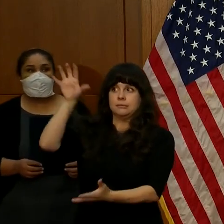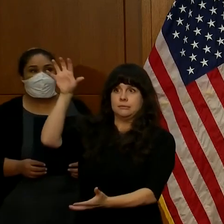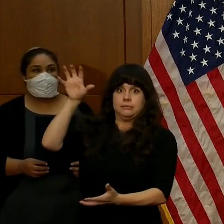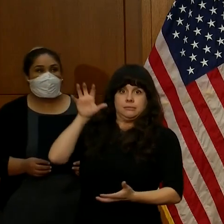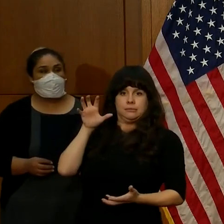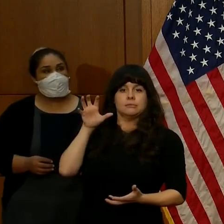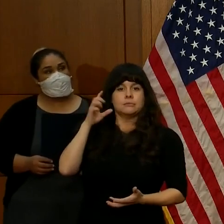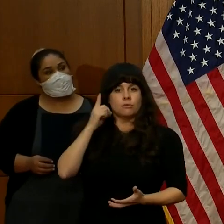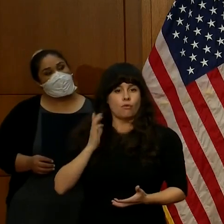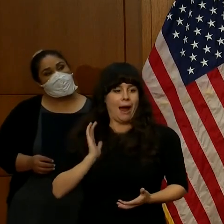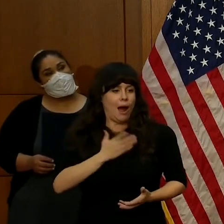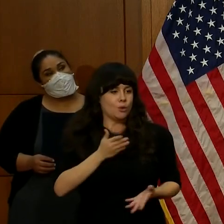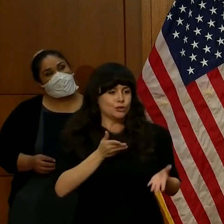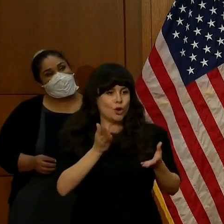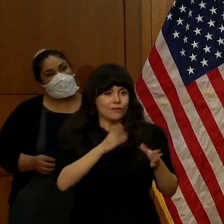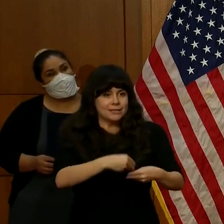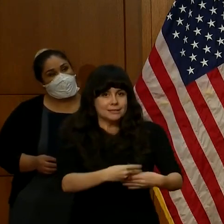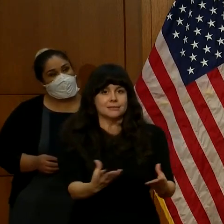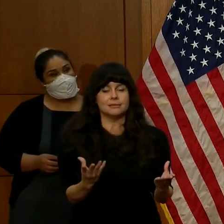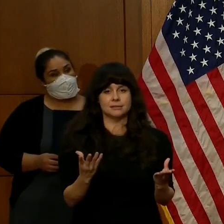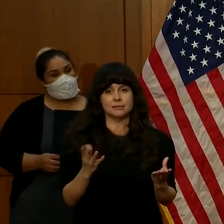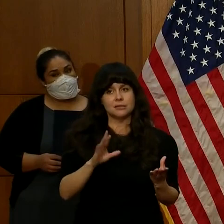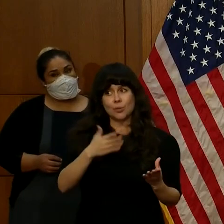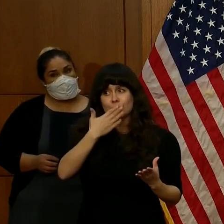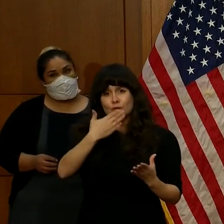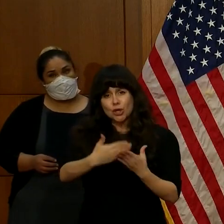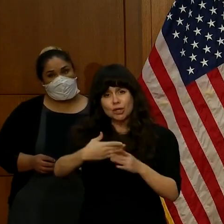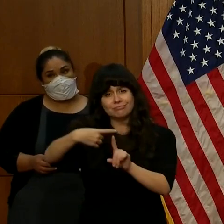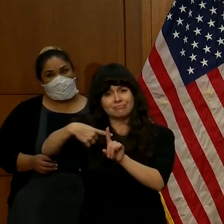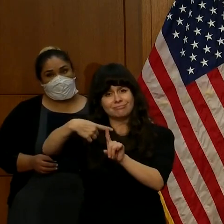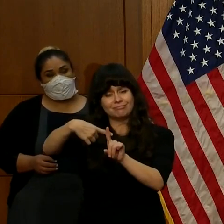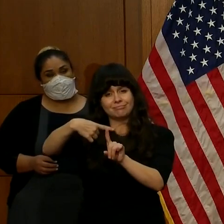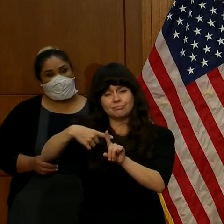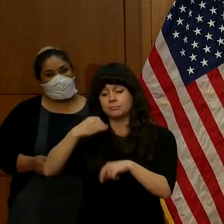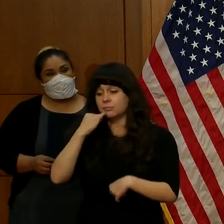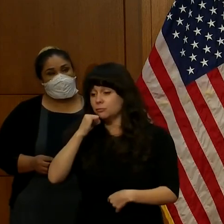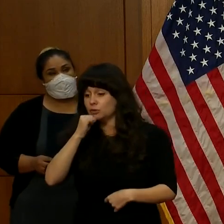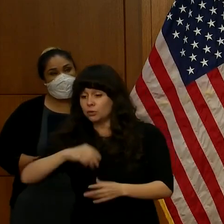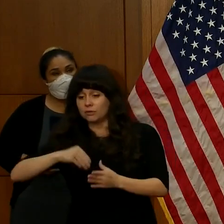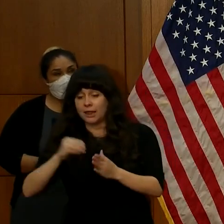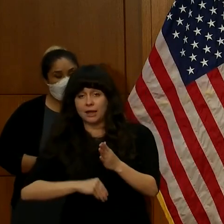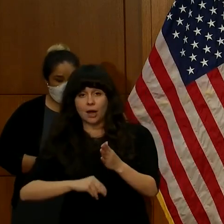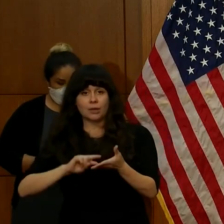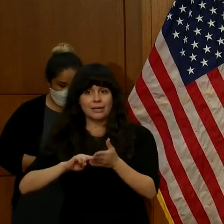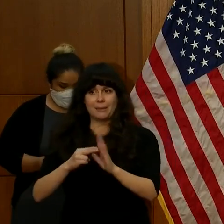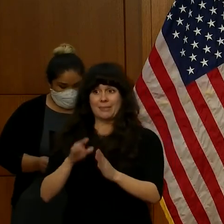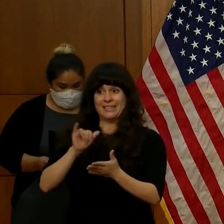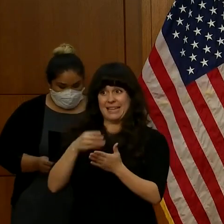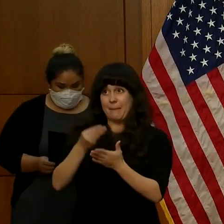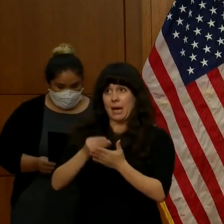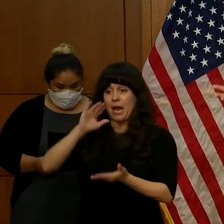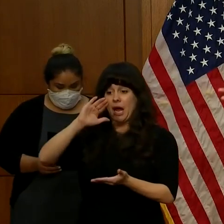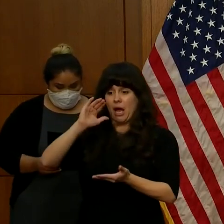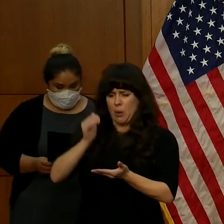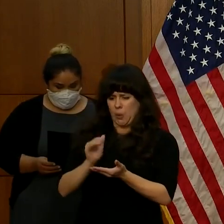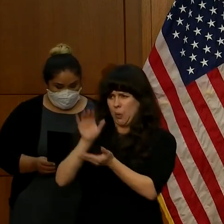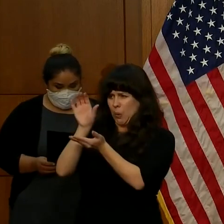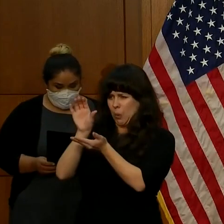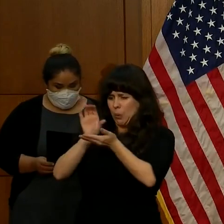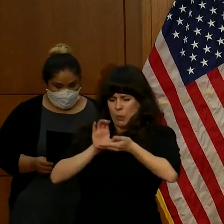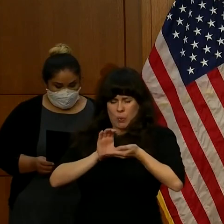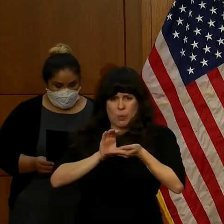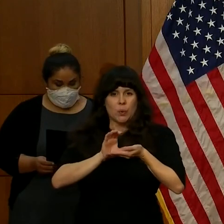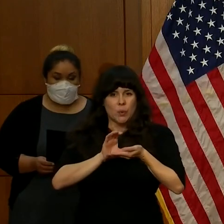on, and that's a good thing. When you don't fill out the forms, you're sending our money literally to